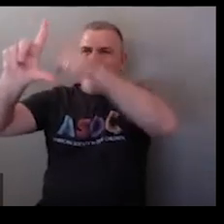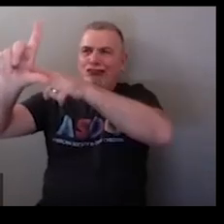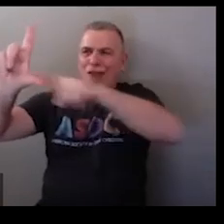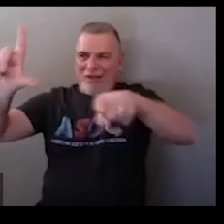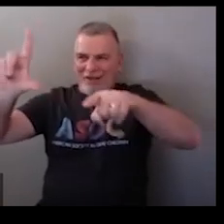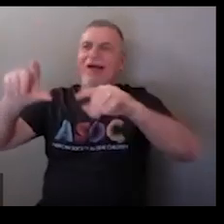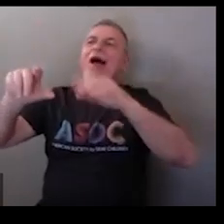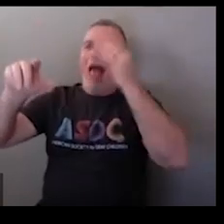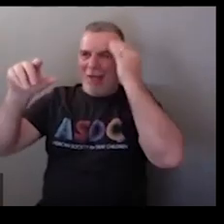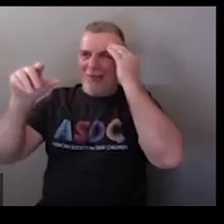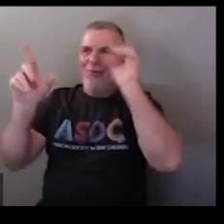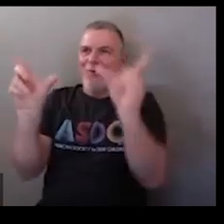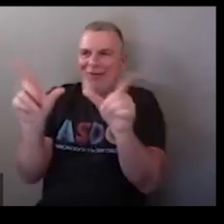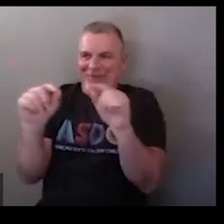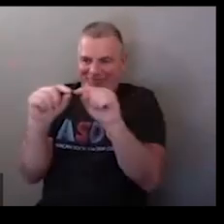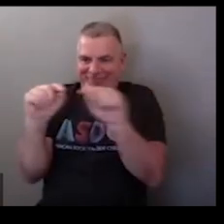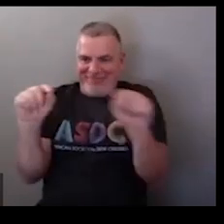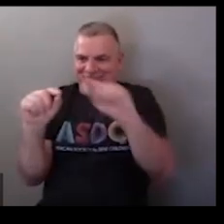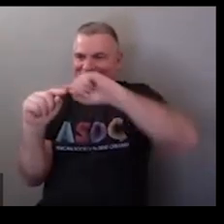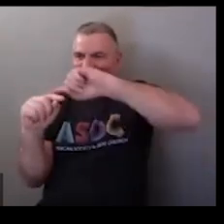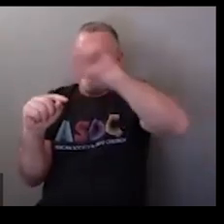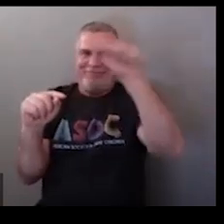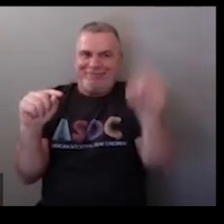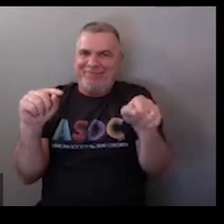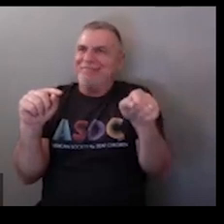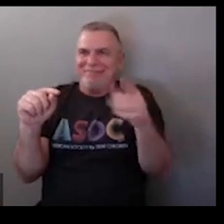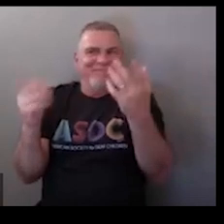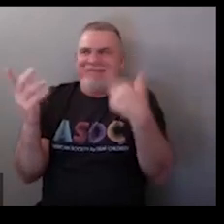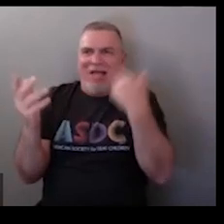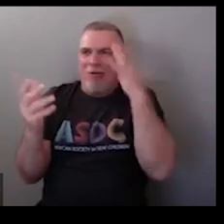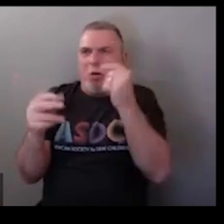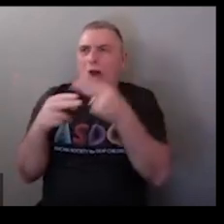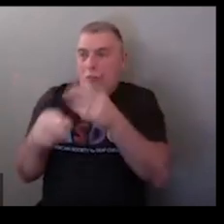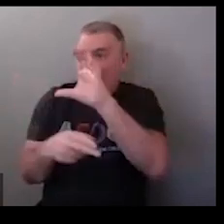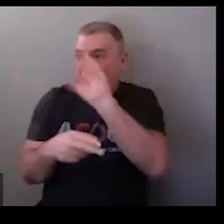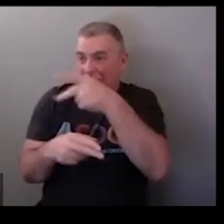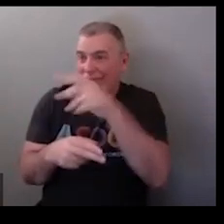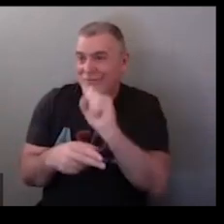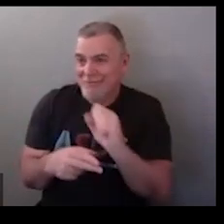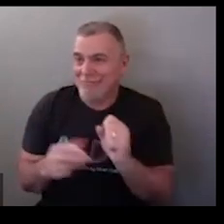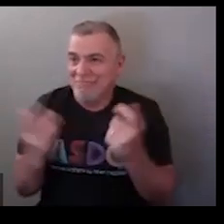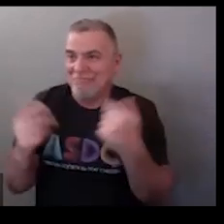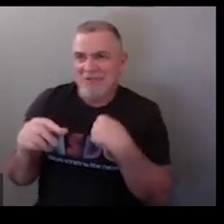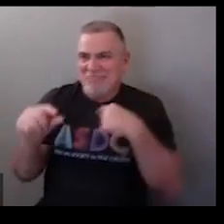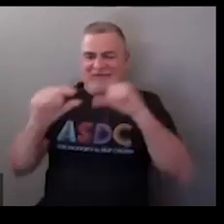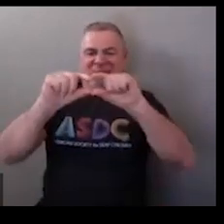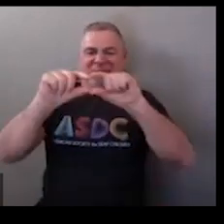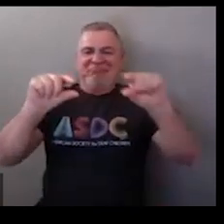no you know like the plastic is half yeah that that's a compass I think I think it's a compass